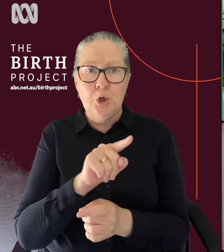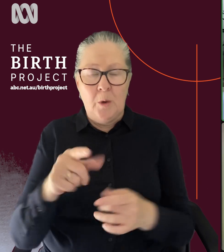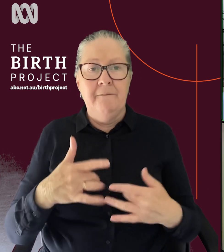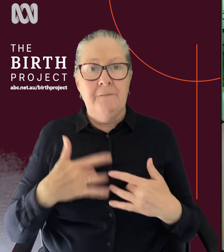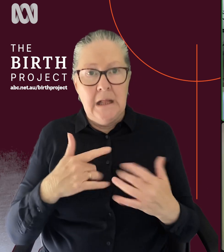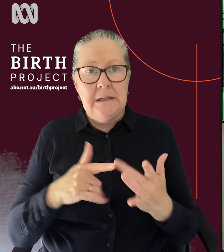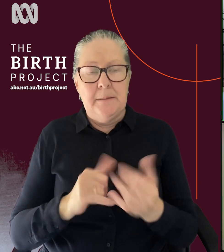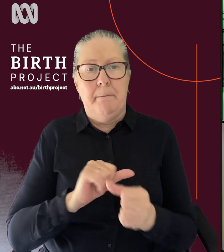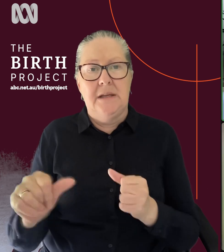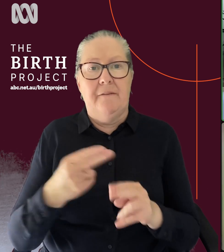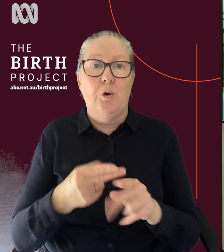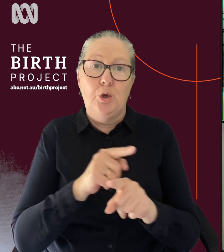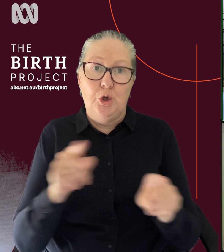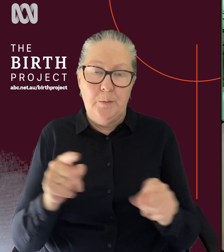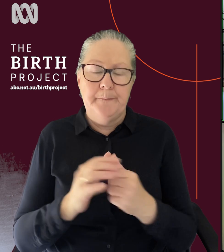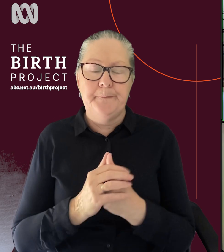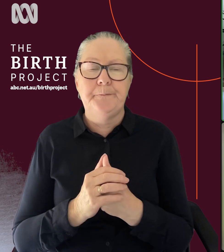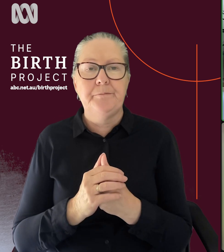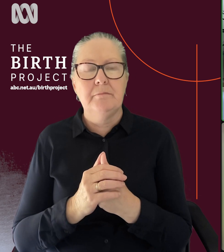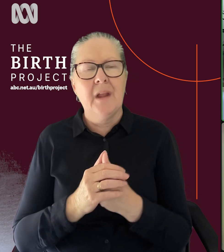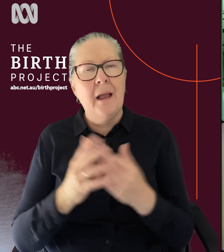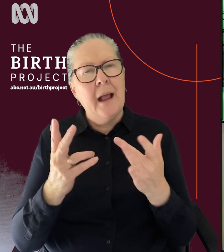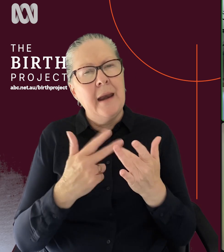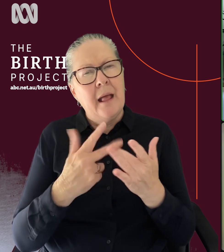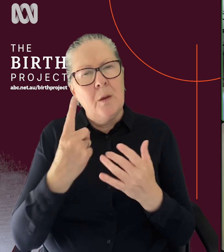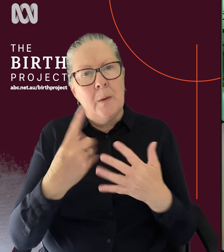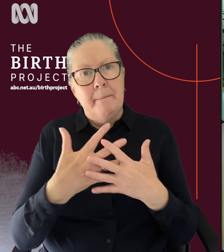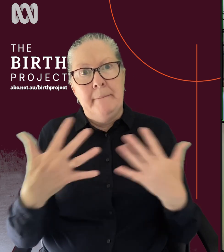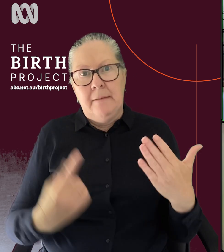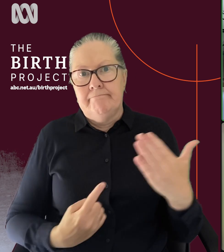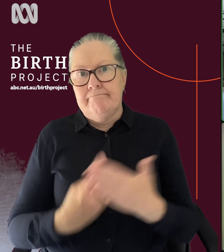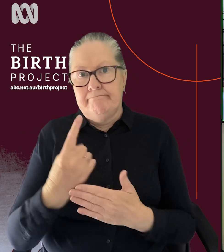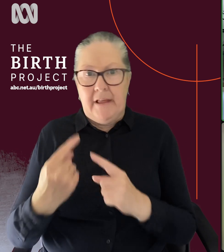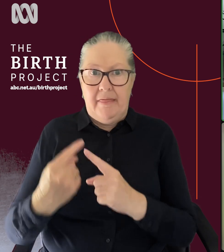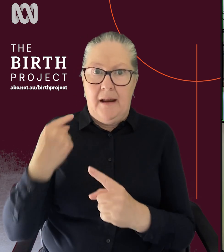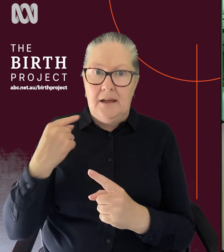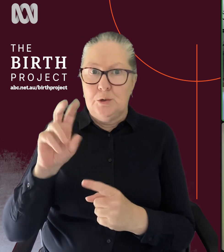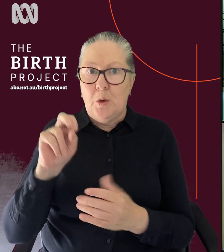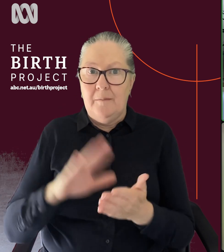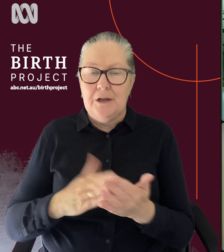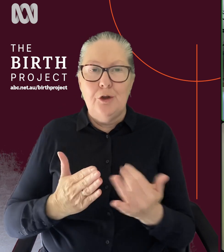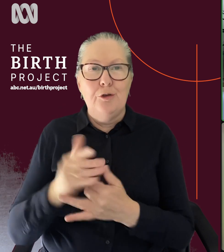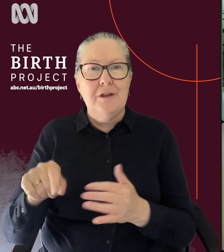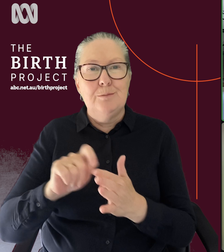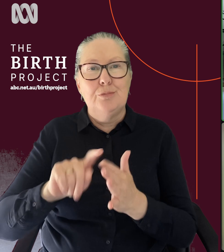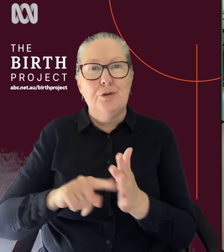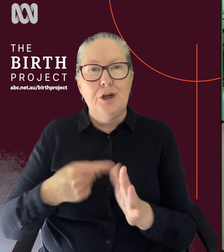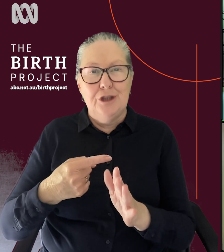feel is best for you. Um, another really big thing that came up for us in the last 12 months during this birthing project in submissions was